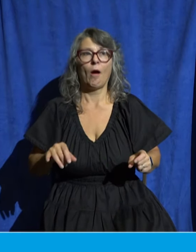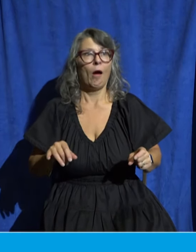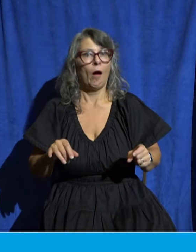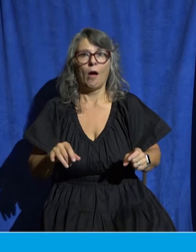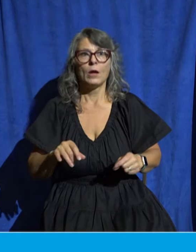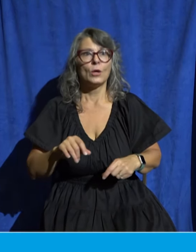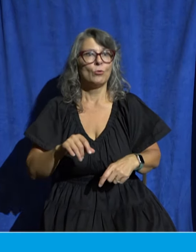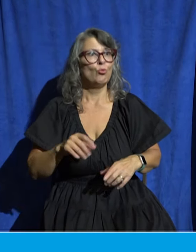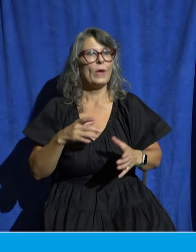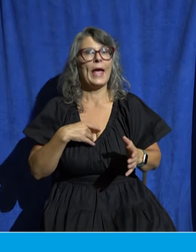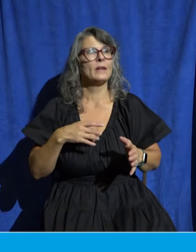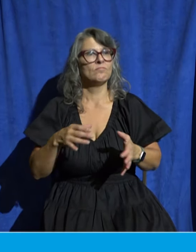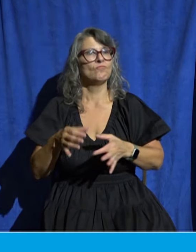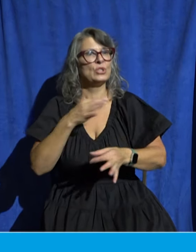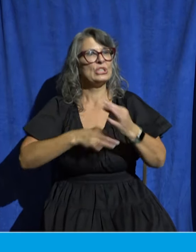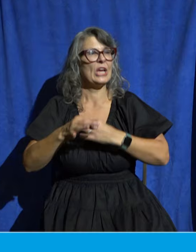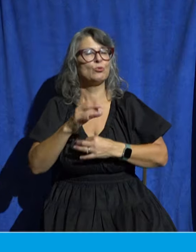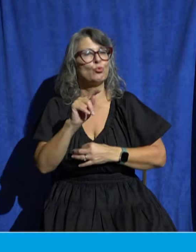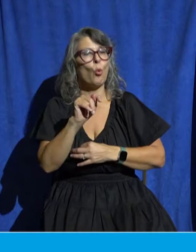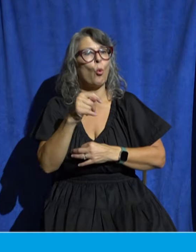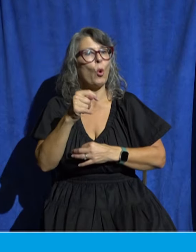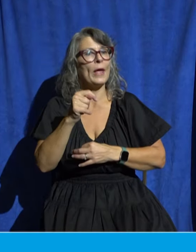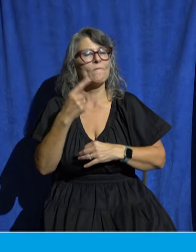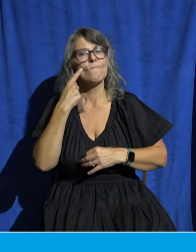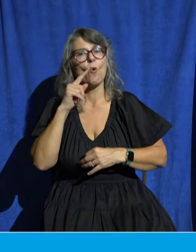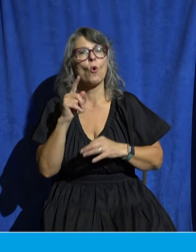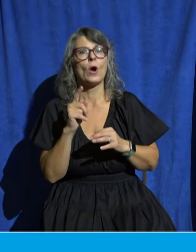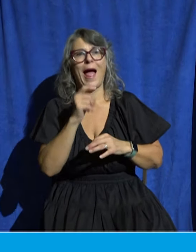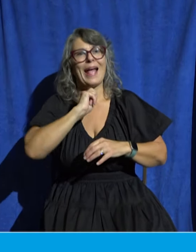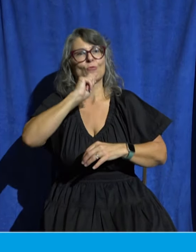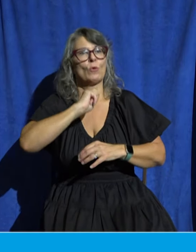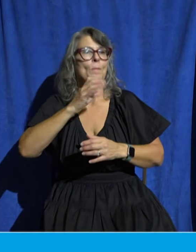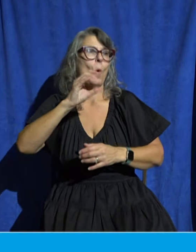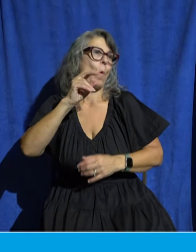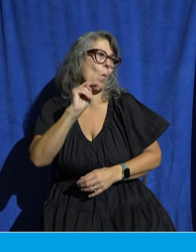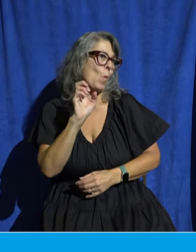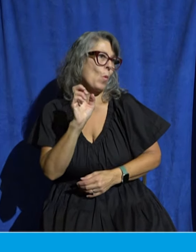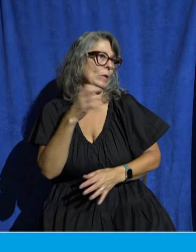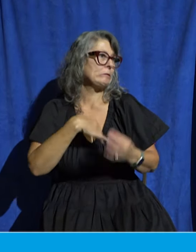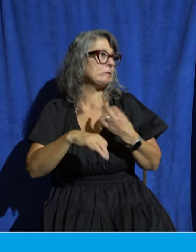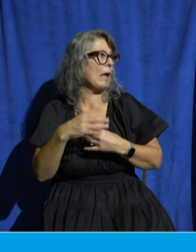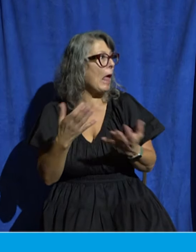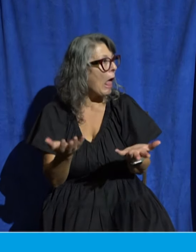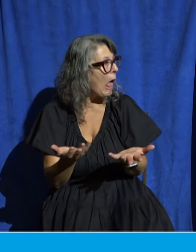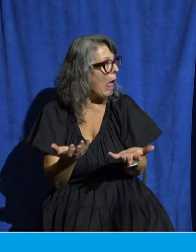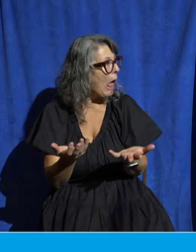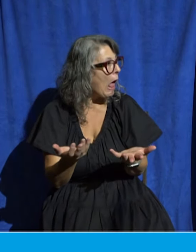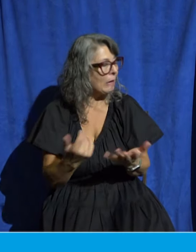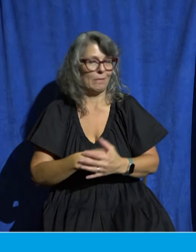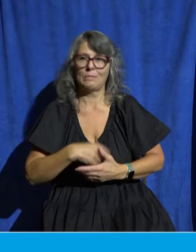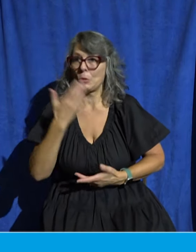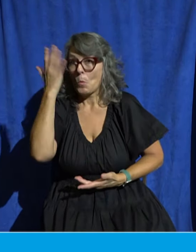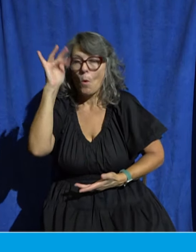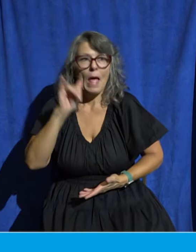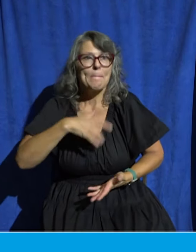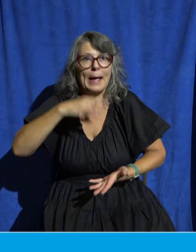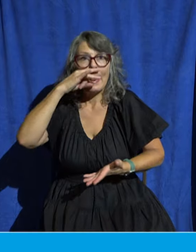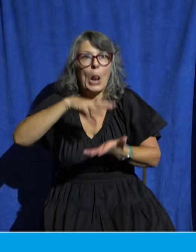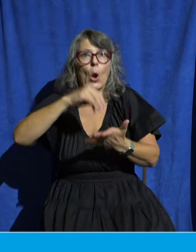time they get ice cream for the next many hours after that. This actually happened to me also this past week. I was in our basement,